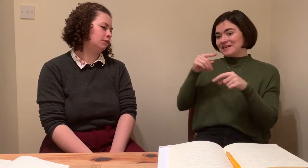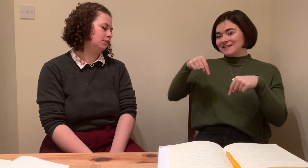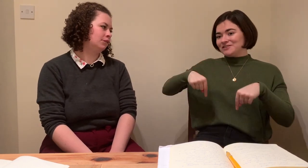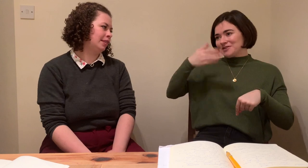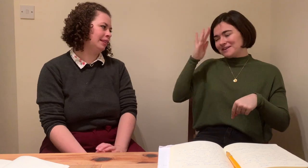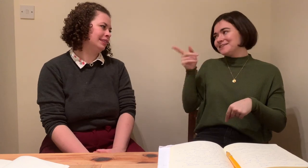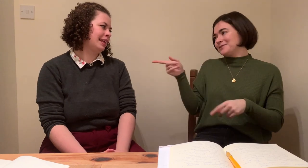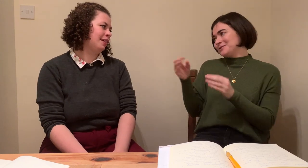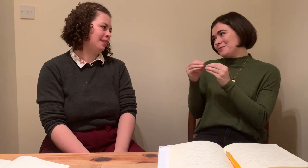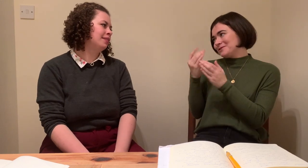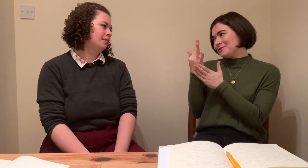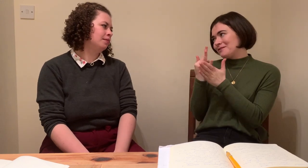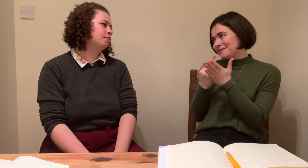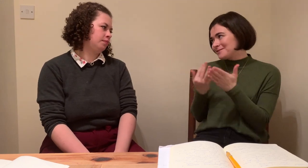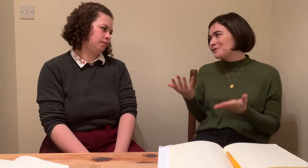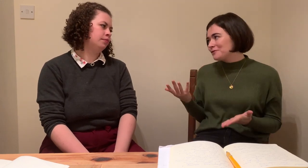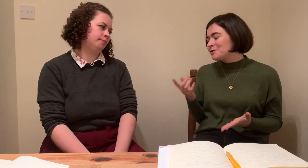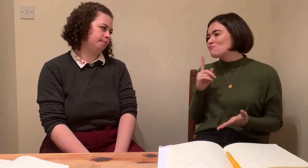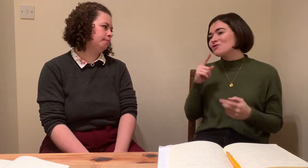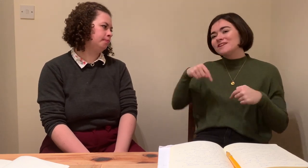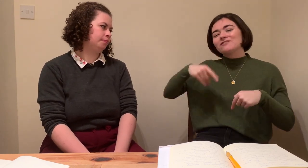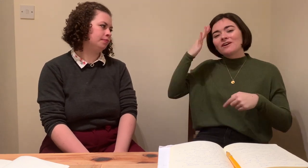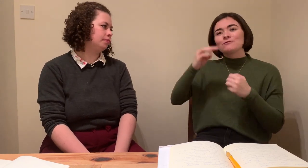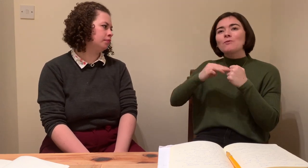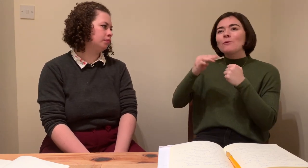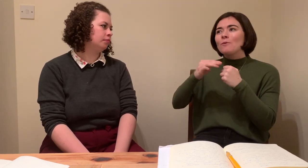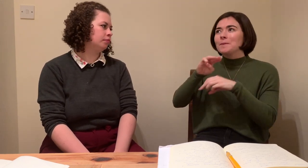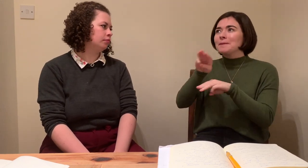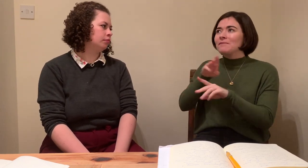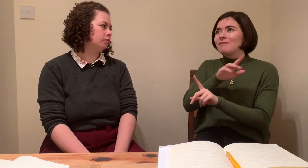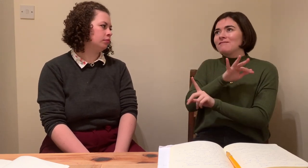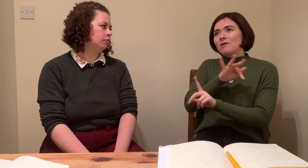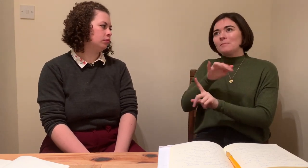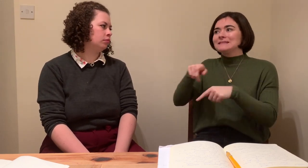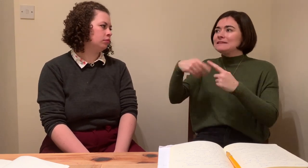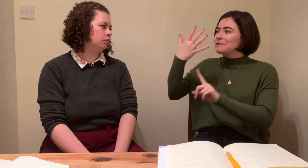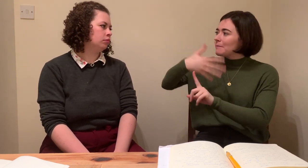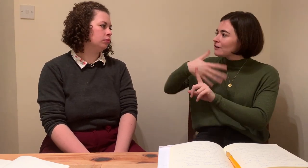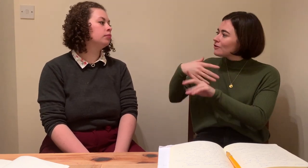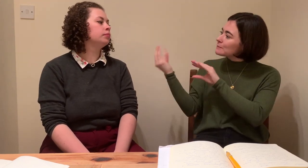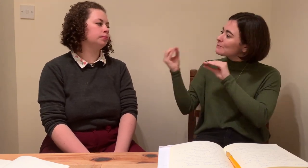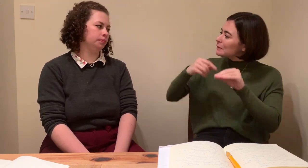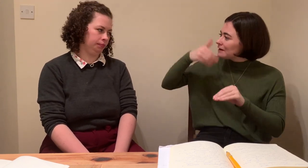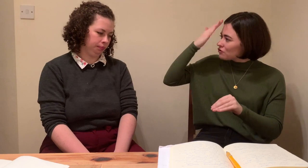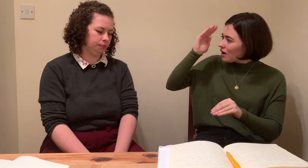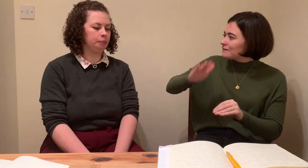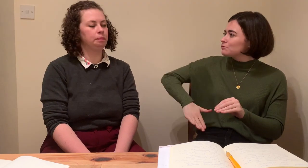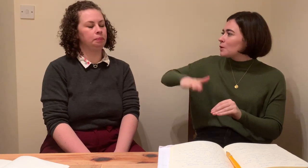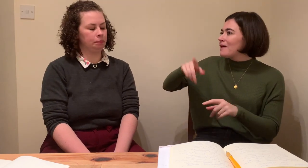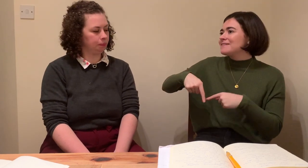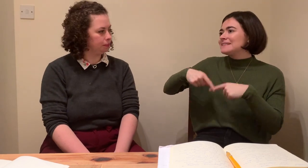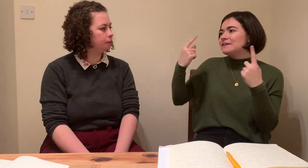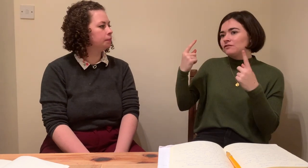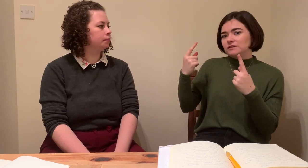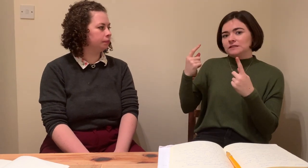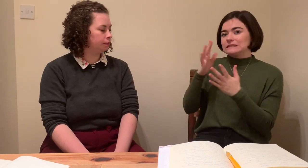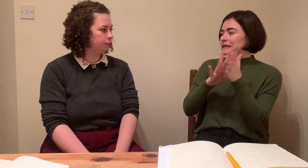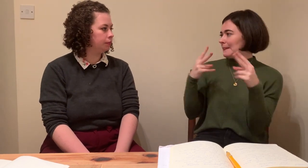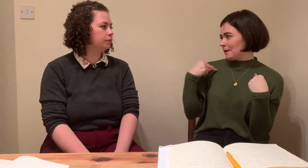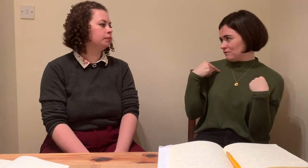other, right? But we need more training in Ireland, I believe, with deaf interpreters. And one training session